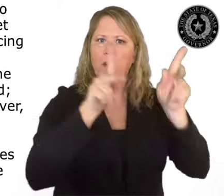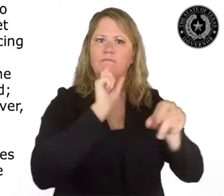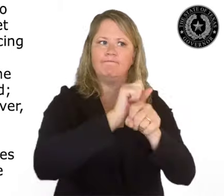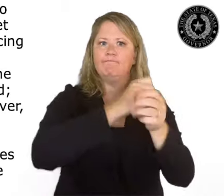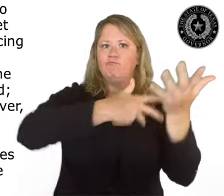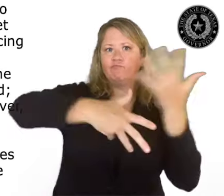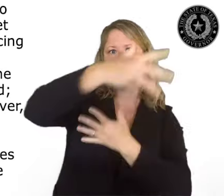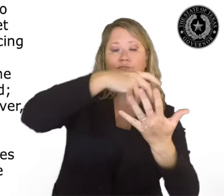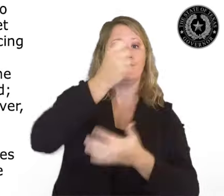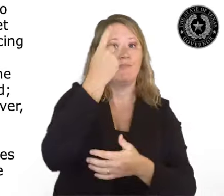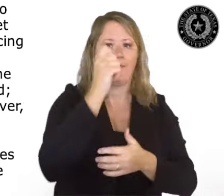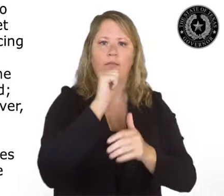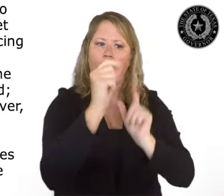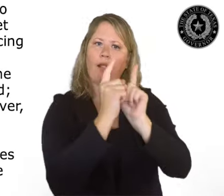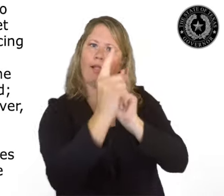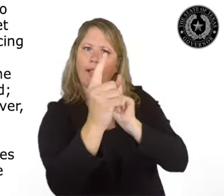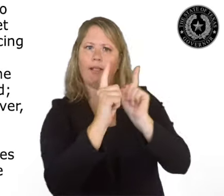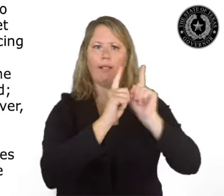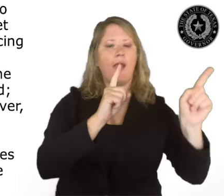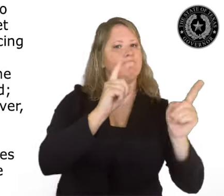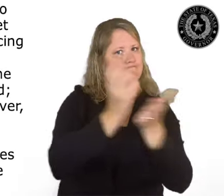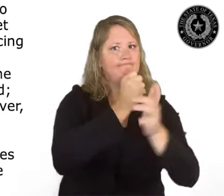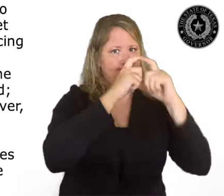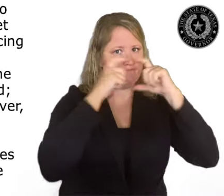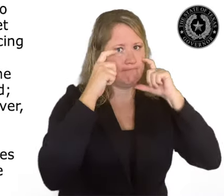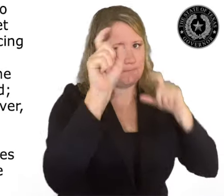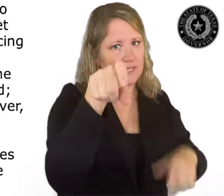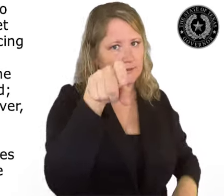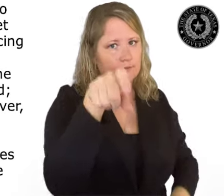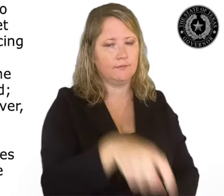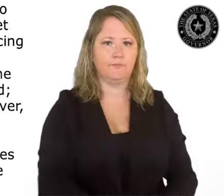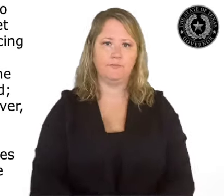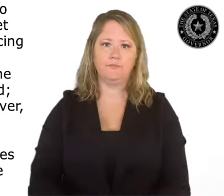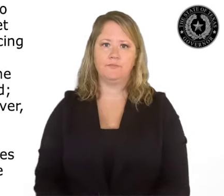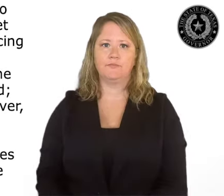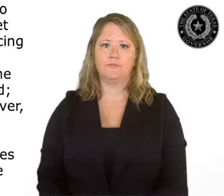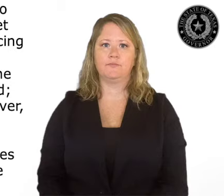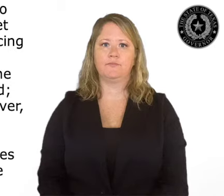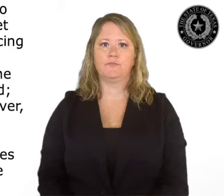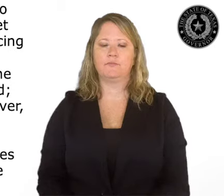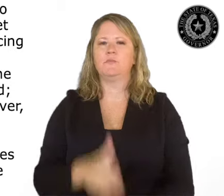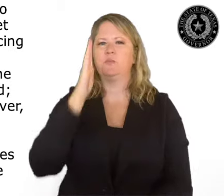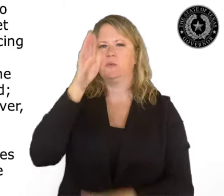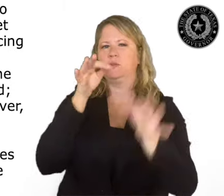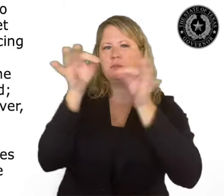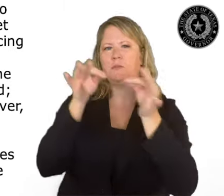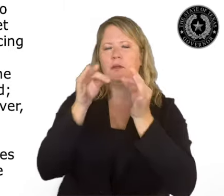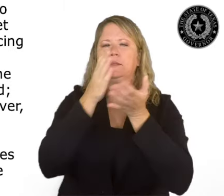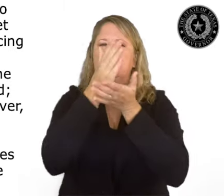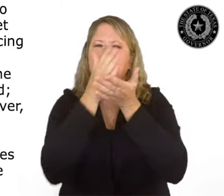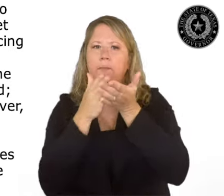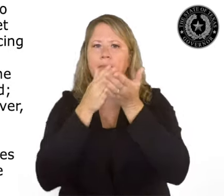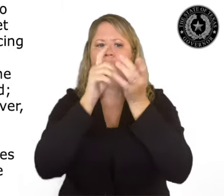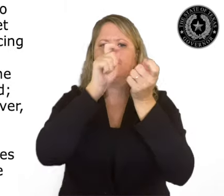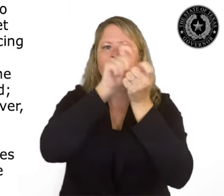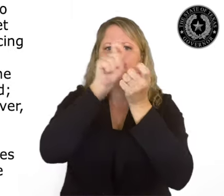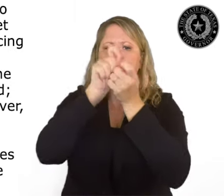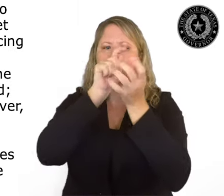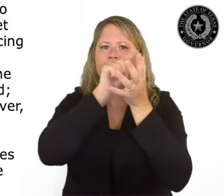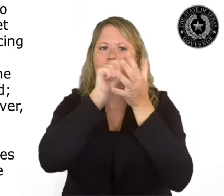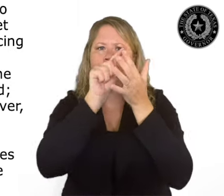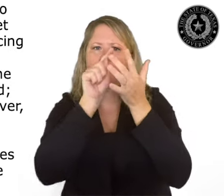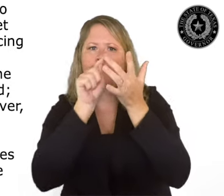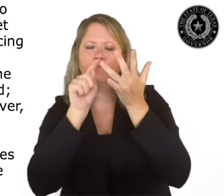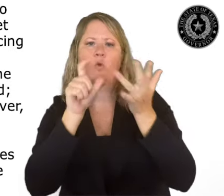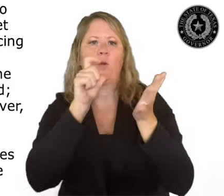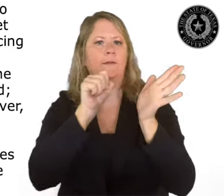distancing from another person not in the same household, provided, however, that this face covering requirement does not